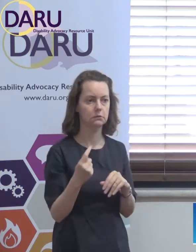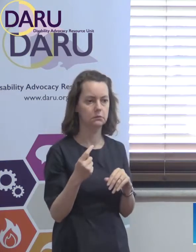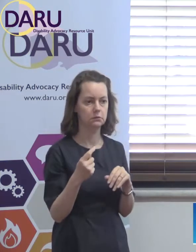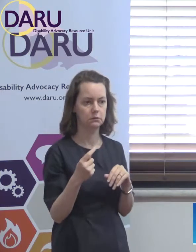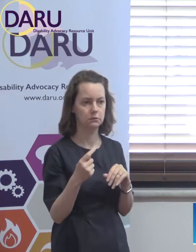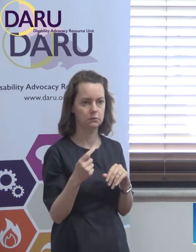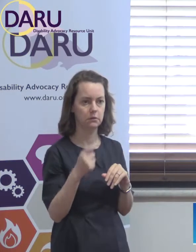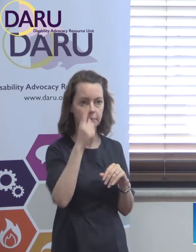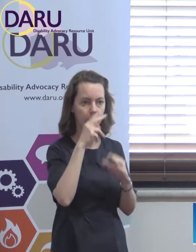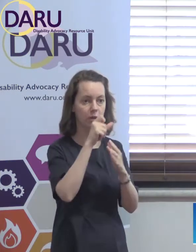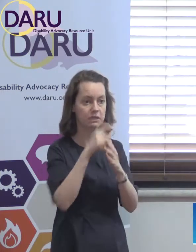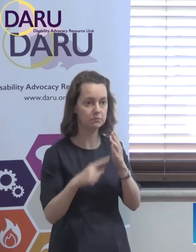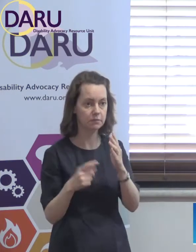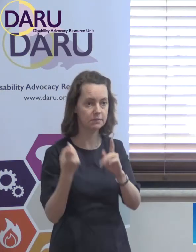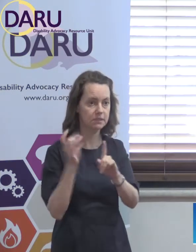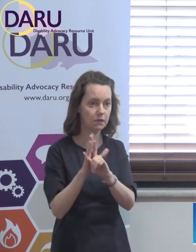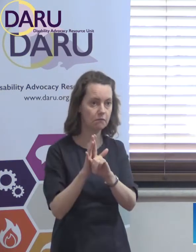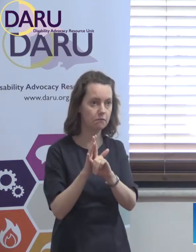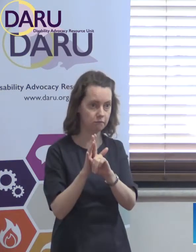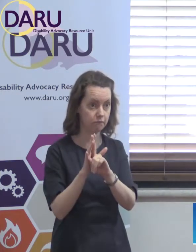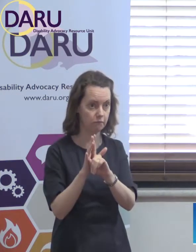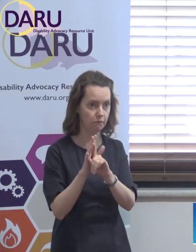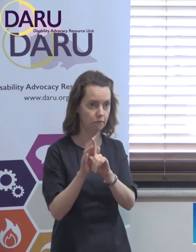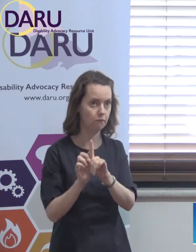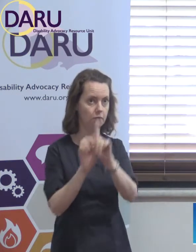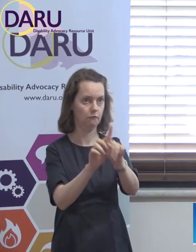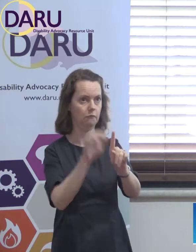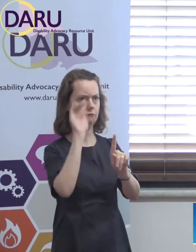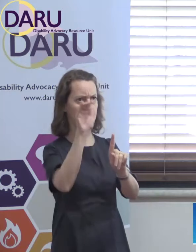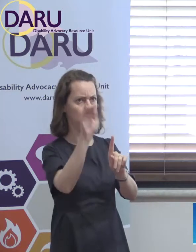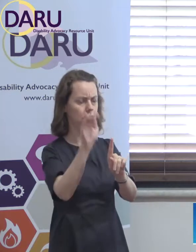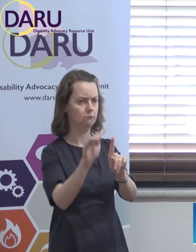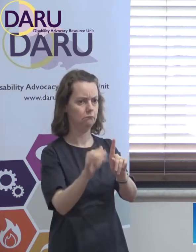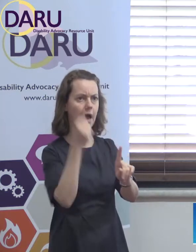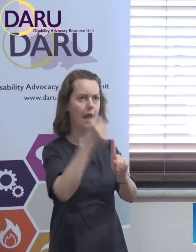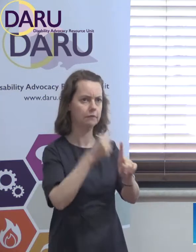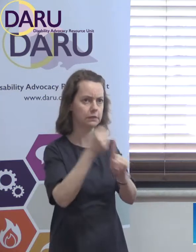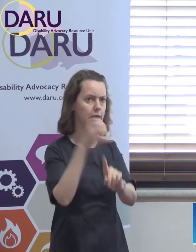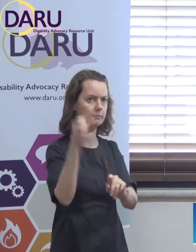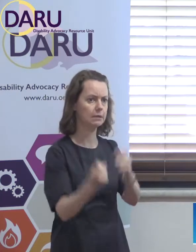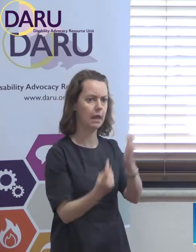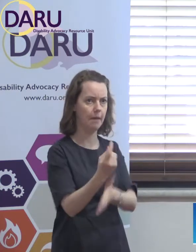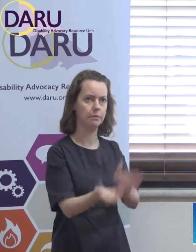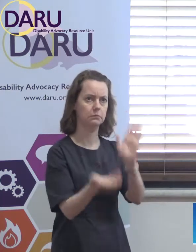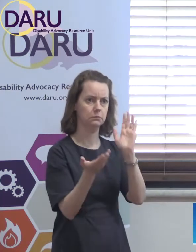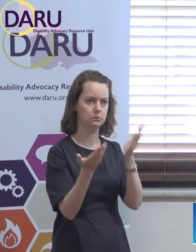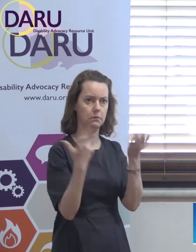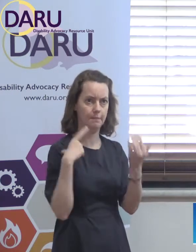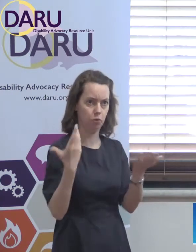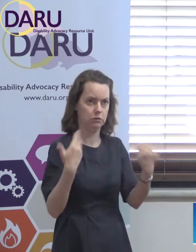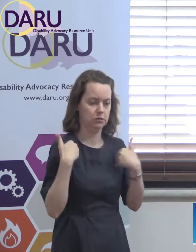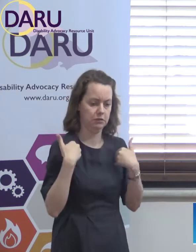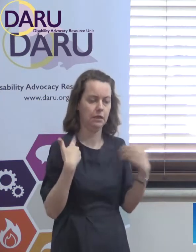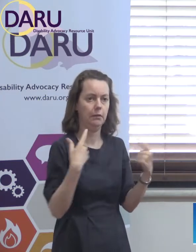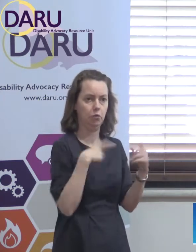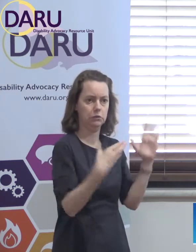with disability, ideally, who are prepared to speak up on behalf of the advocacy sector, because from